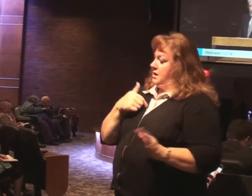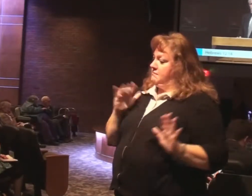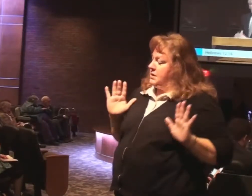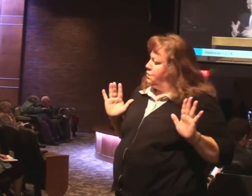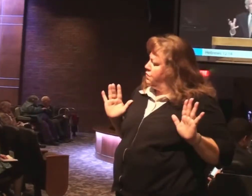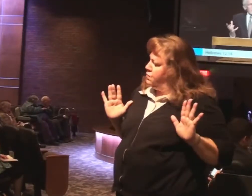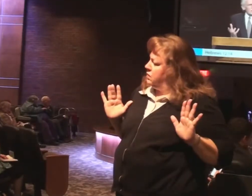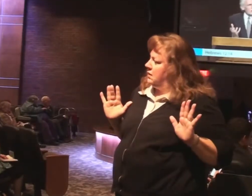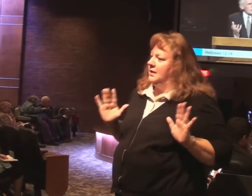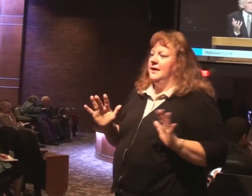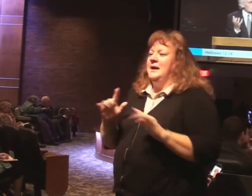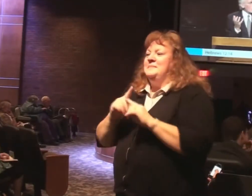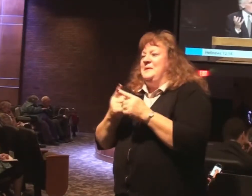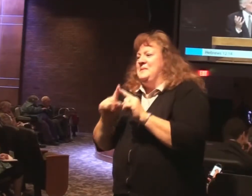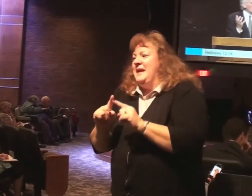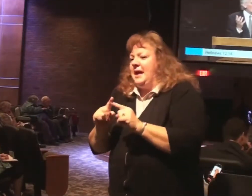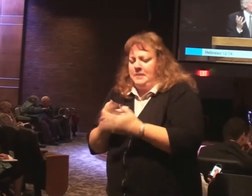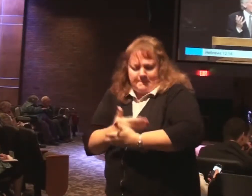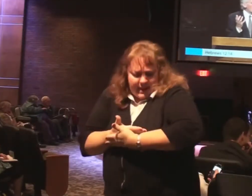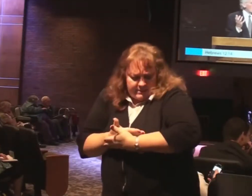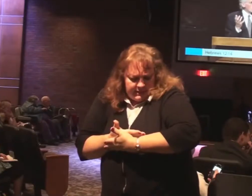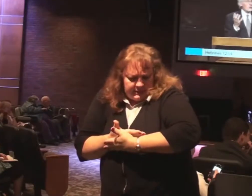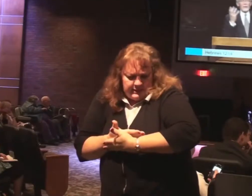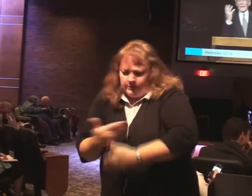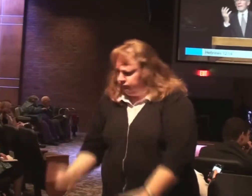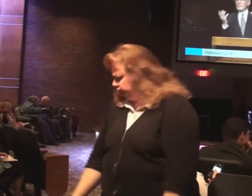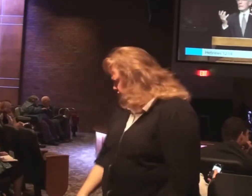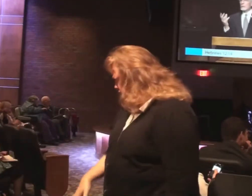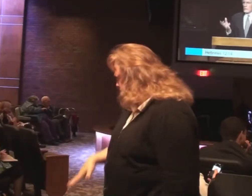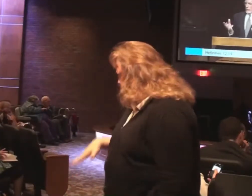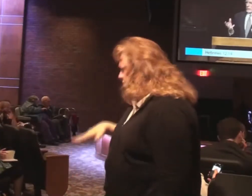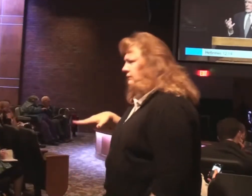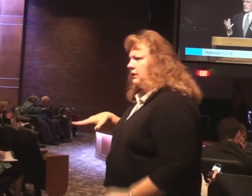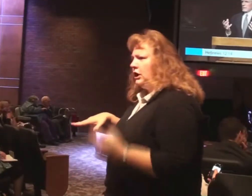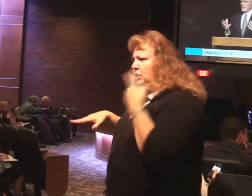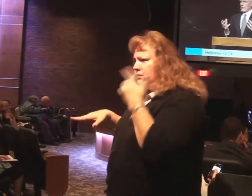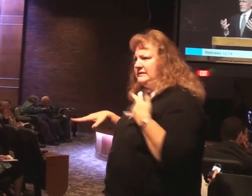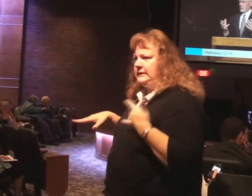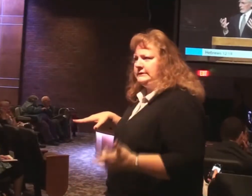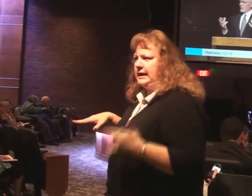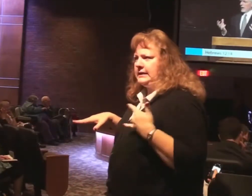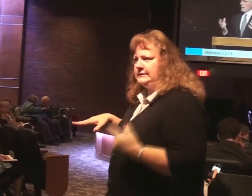But what happens is these children grow. You see characteristics in them.